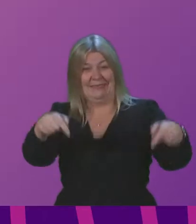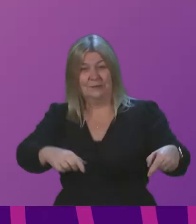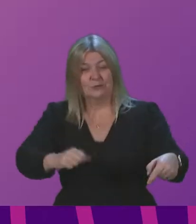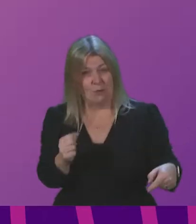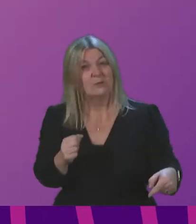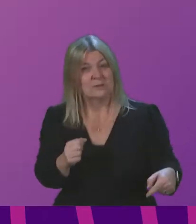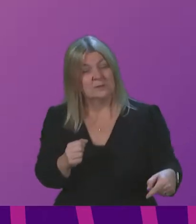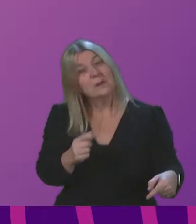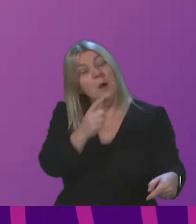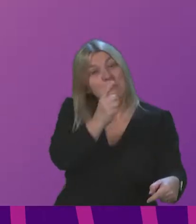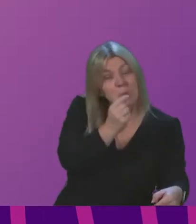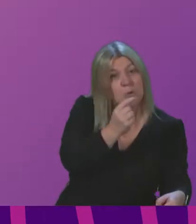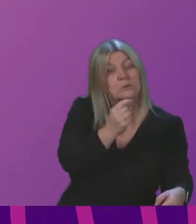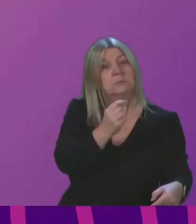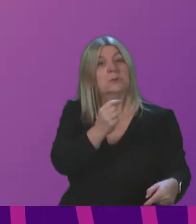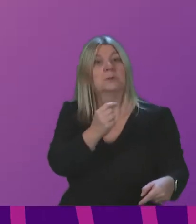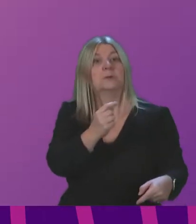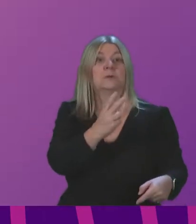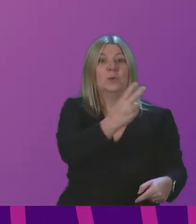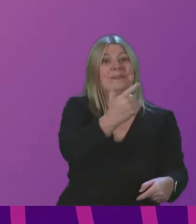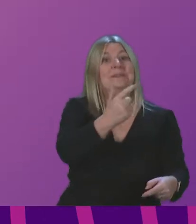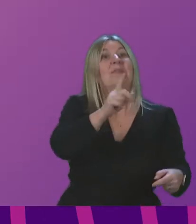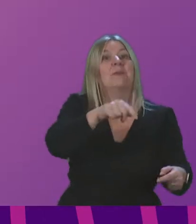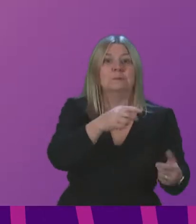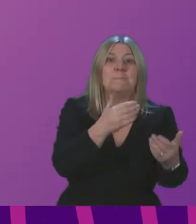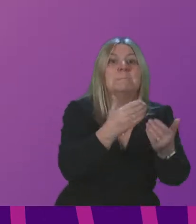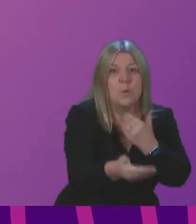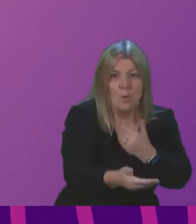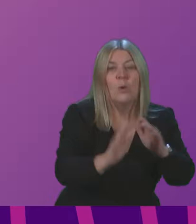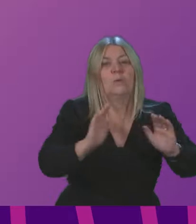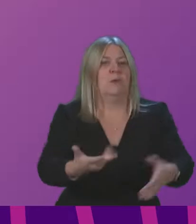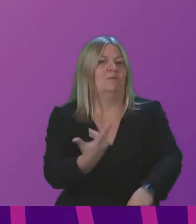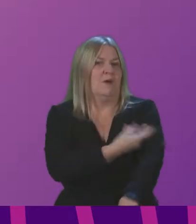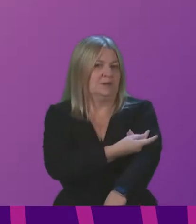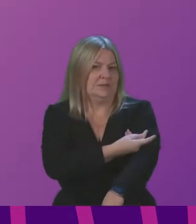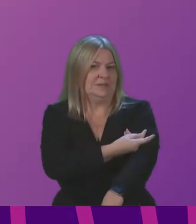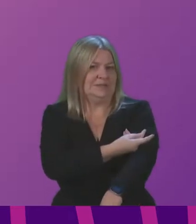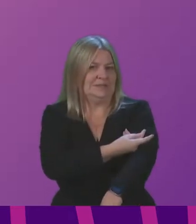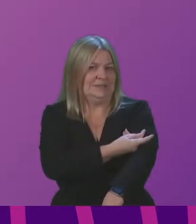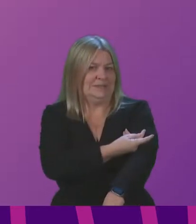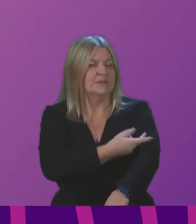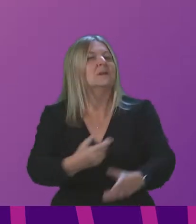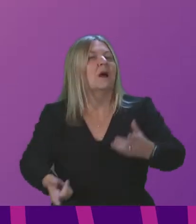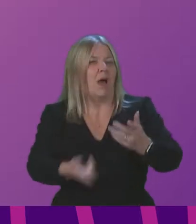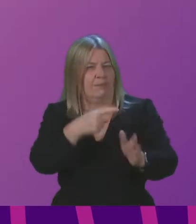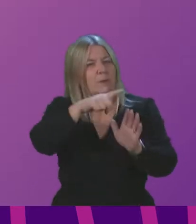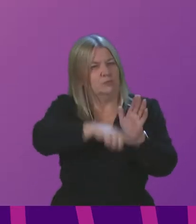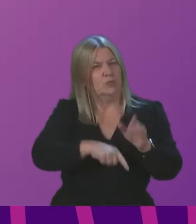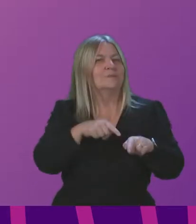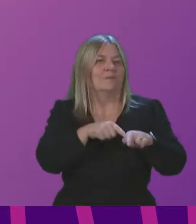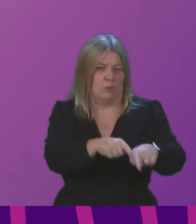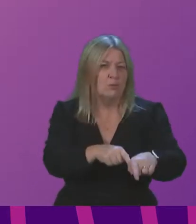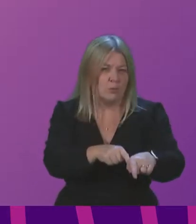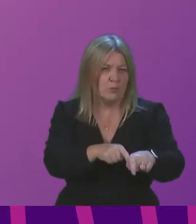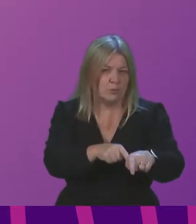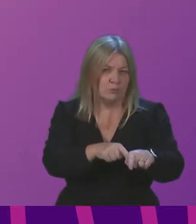possibly 27,000 more without the vaccine and without those baseline protection measures we have had to put